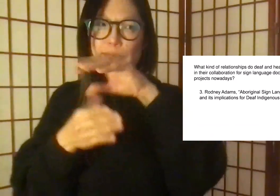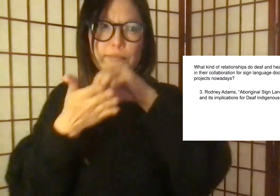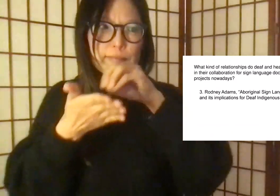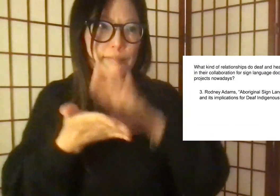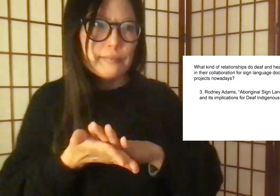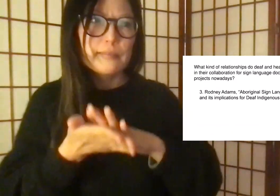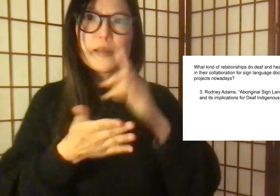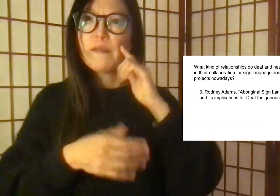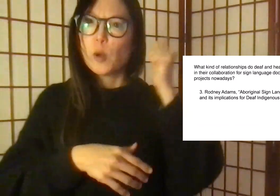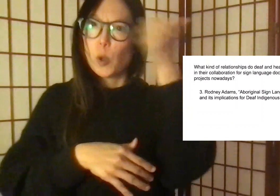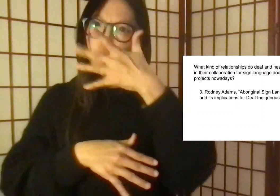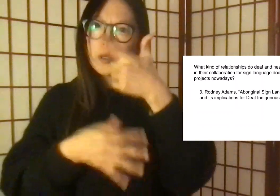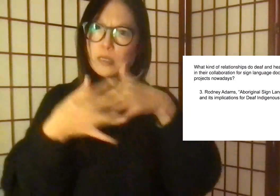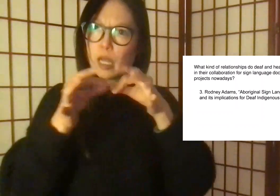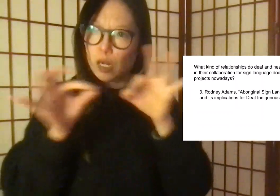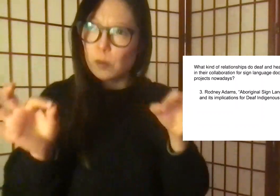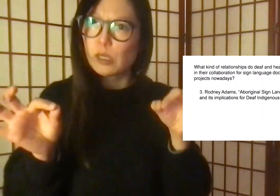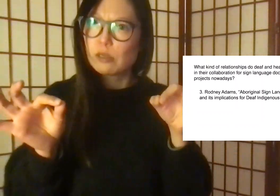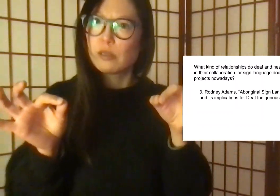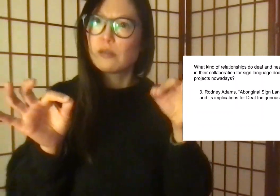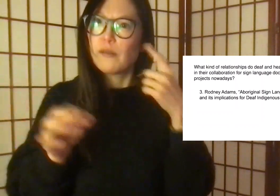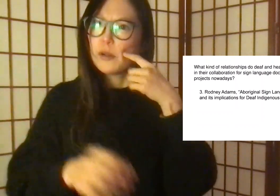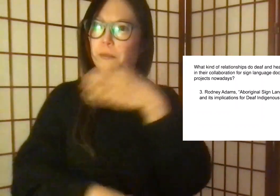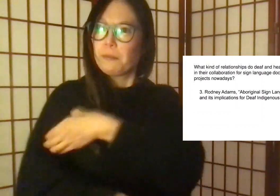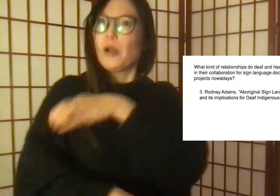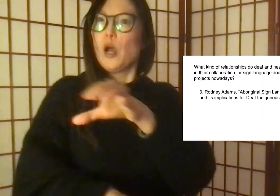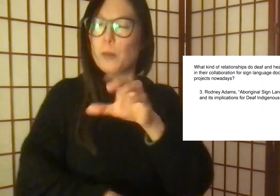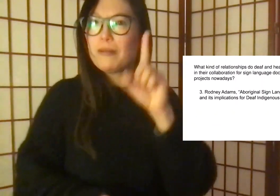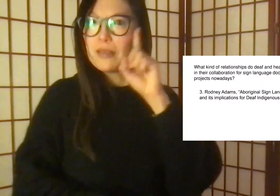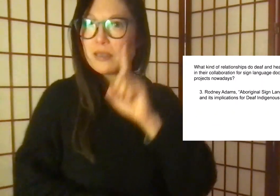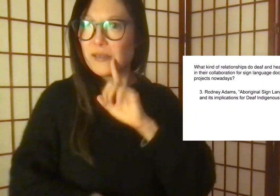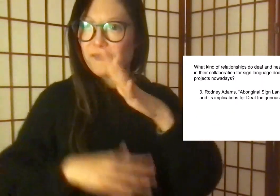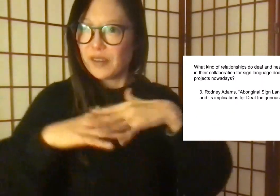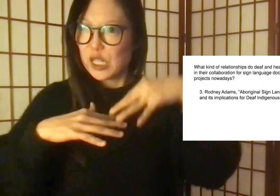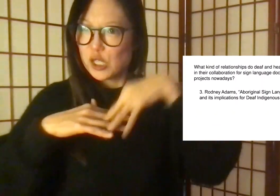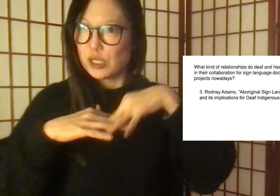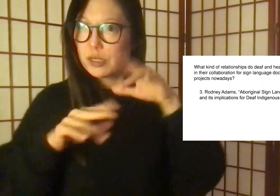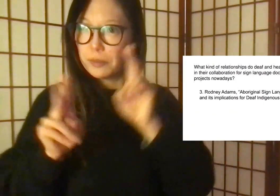who support his documentation on Aboriginal Sign Languages.